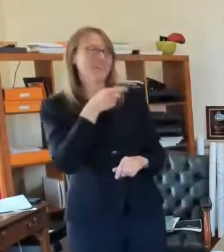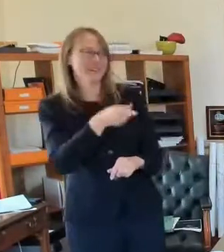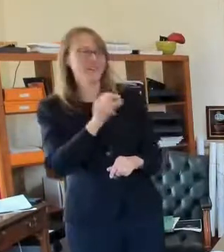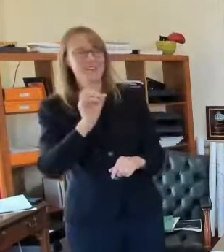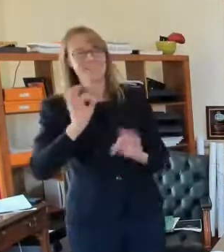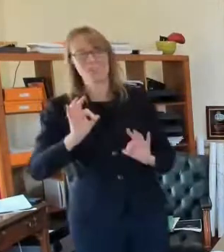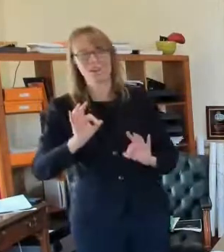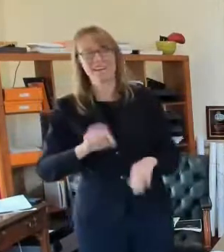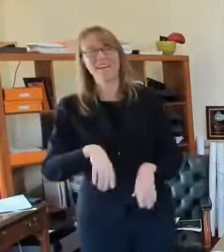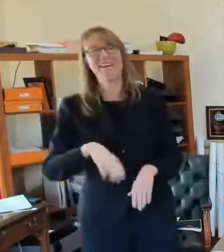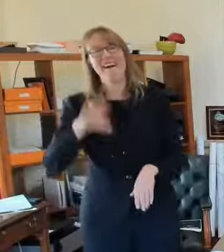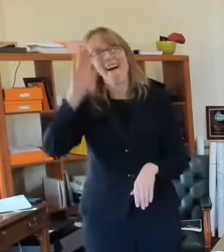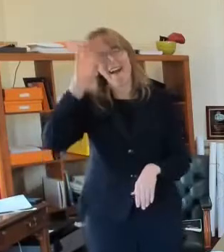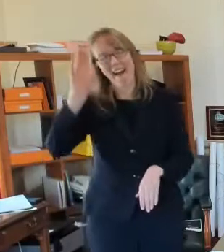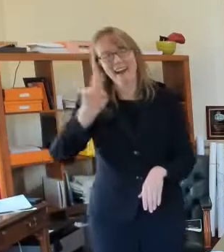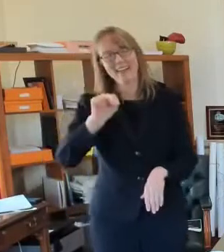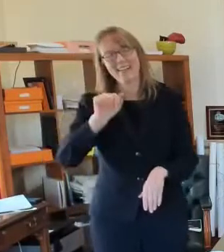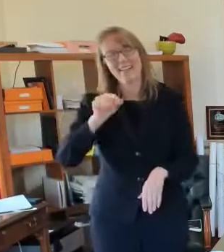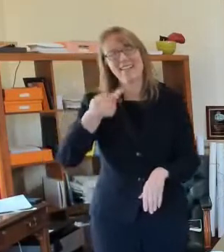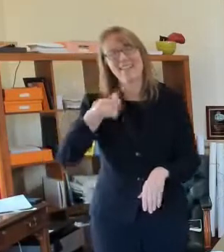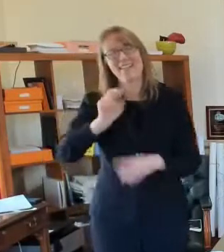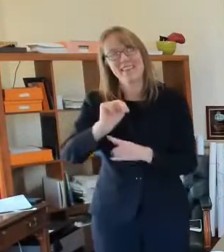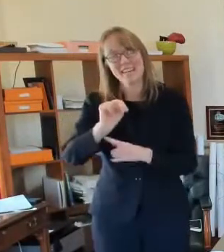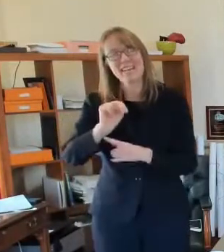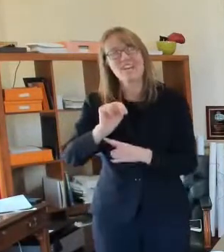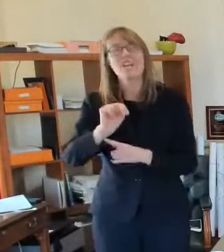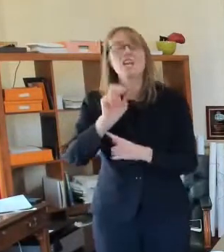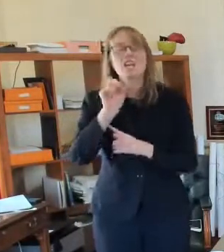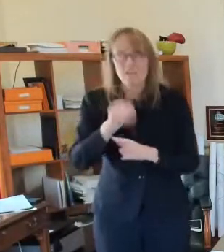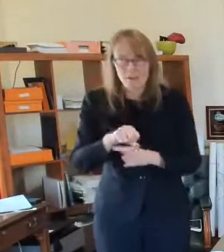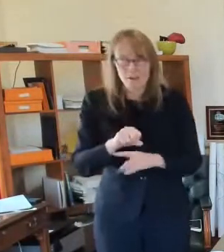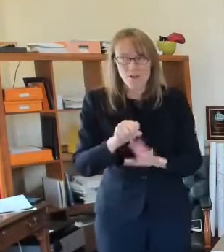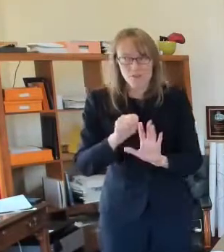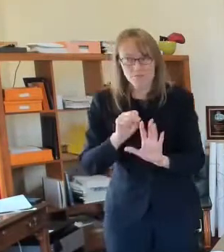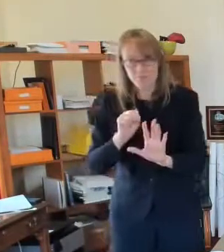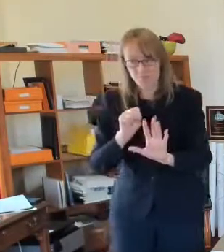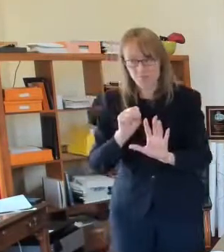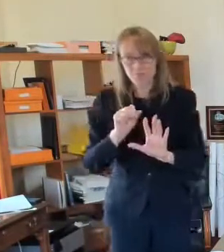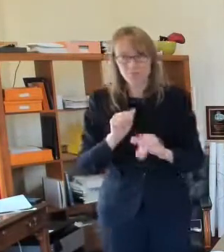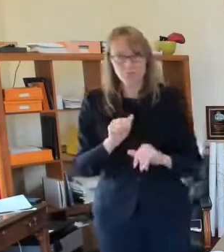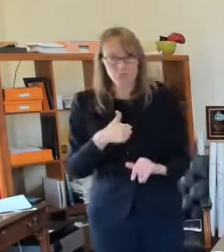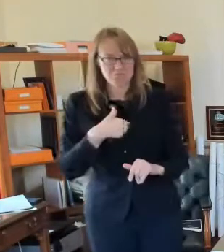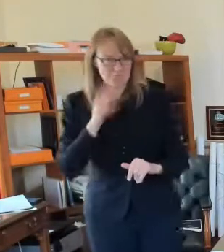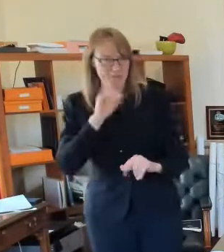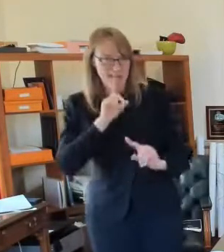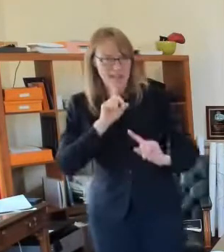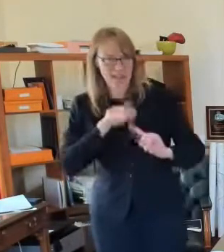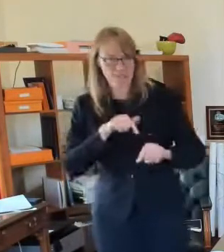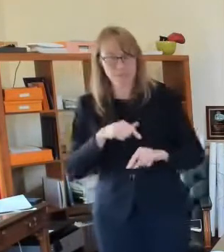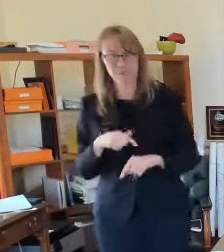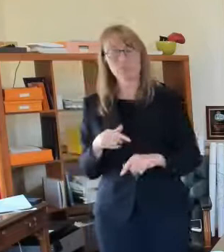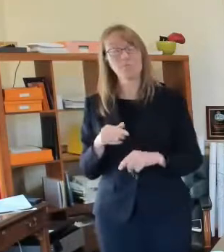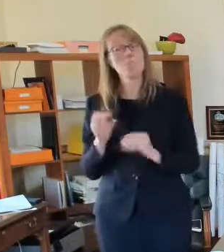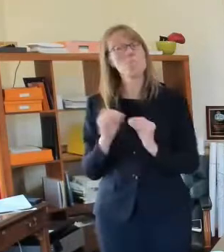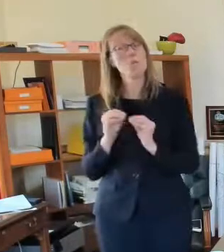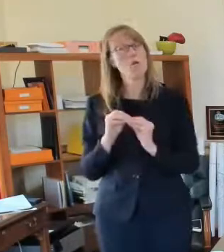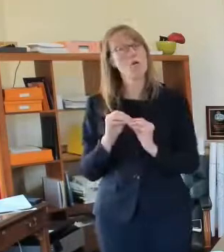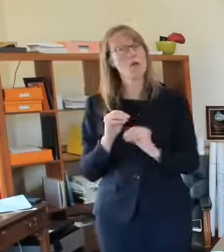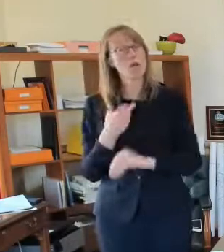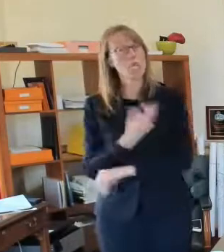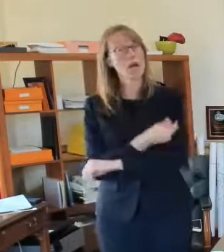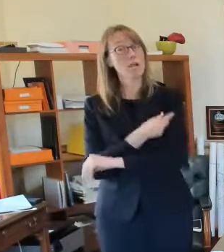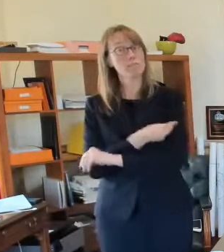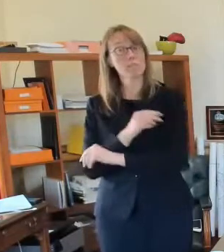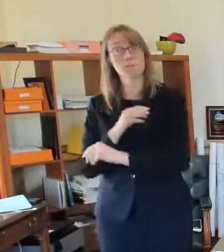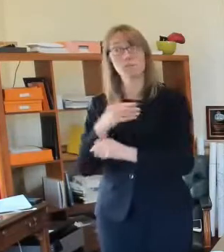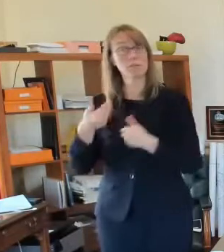so you know as as we get more supply it'll be communicated obviously through social